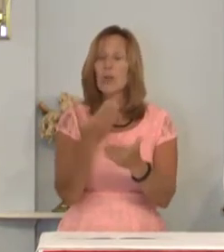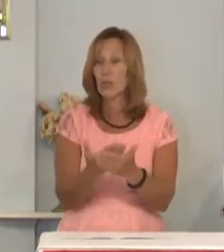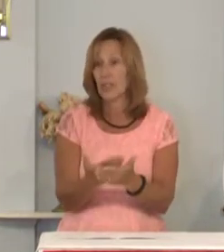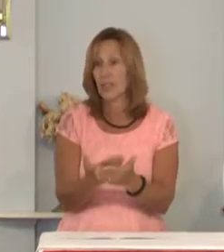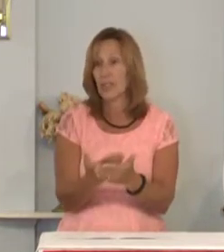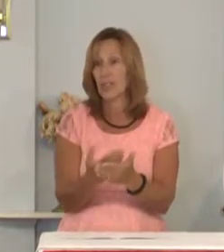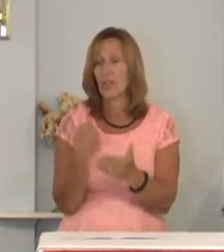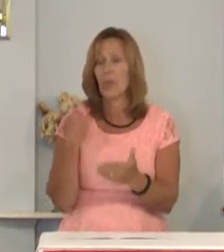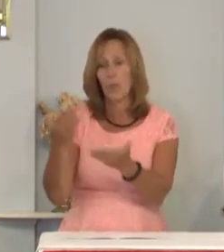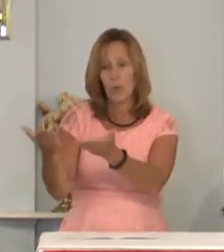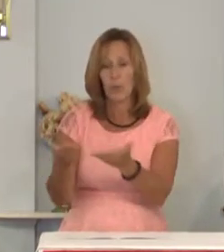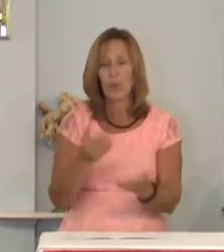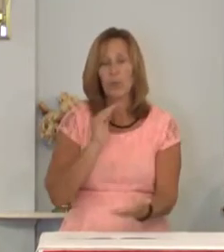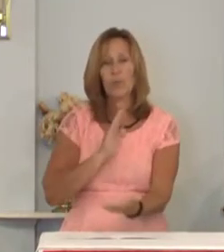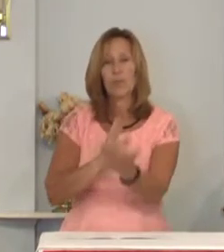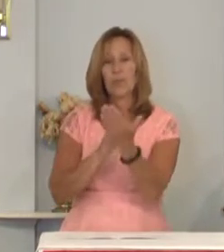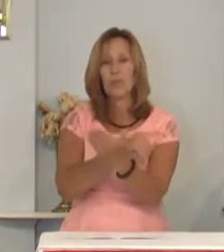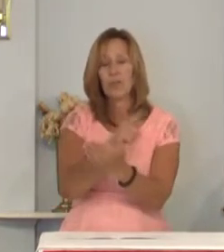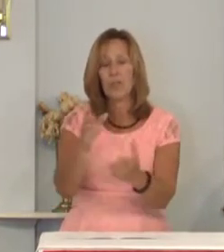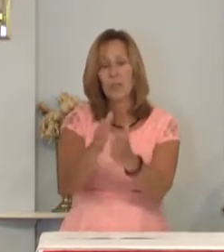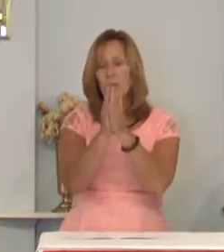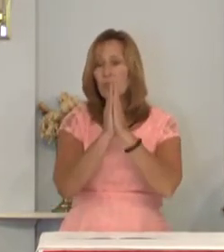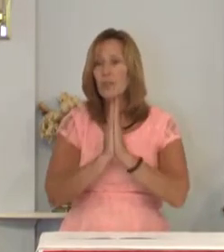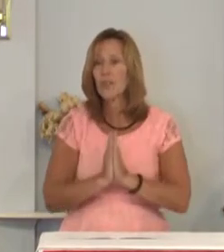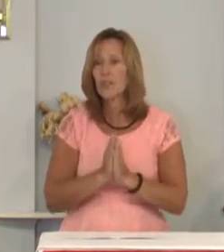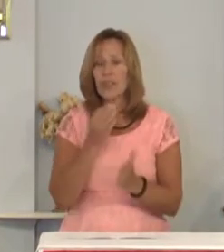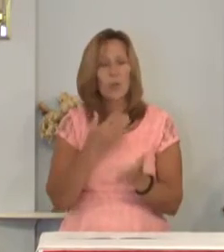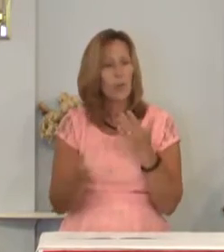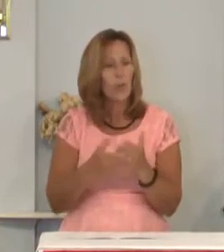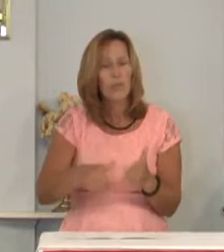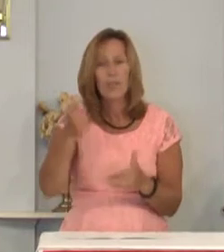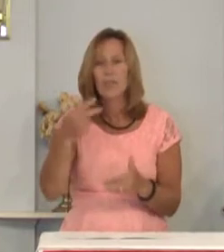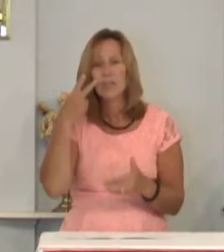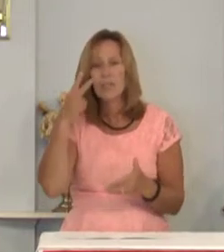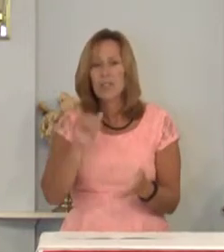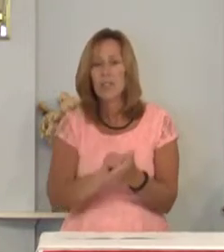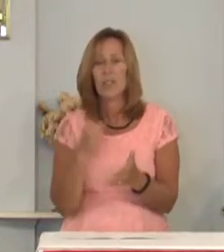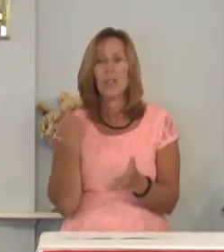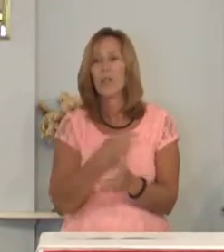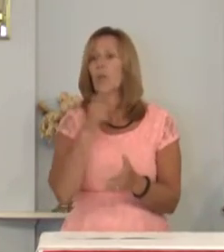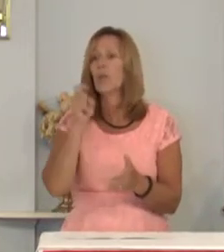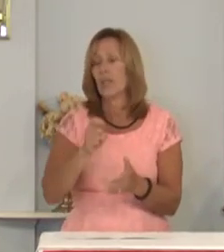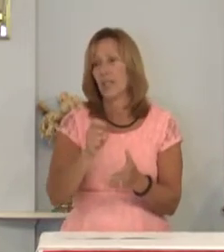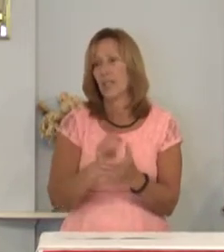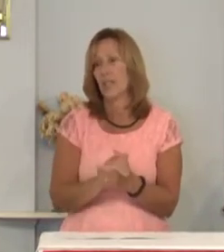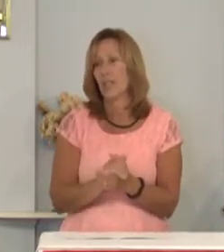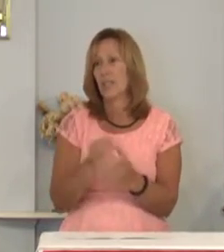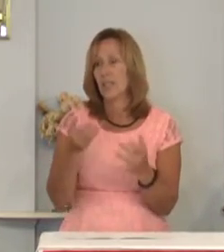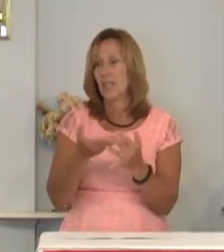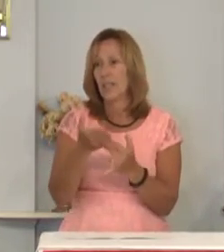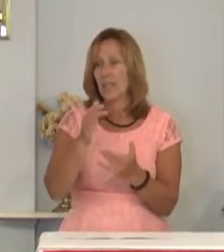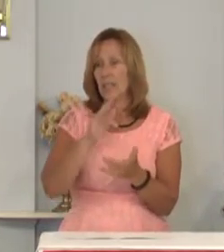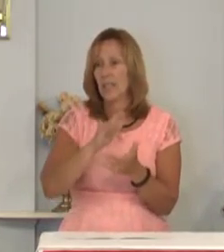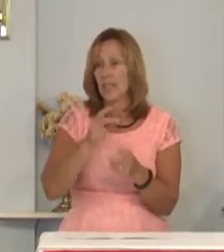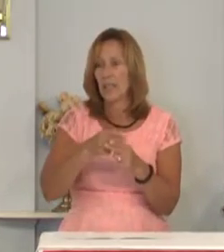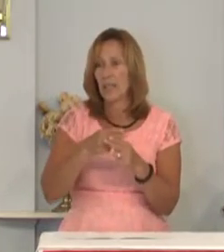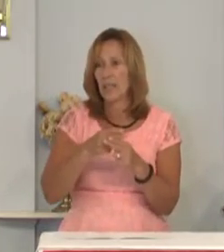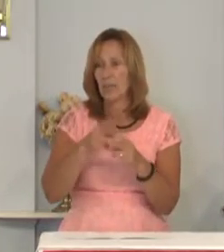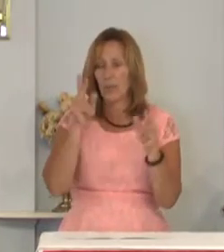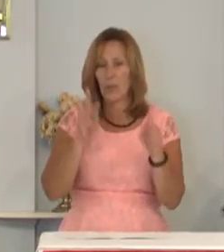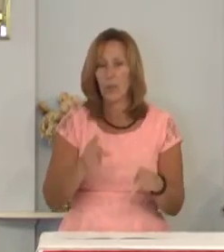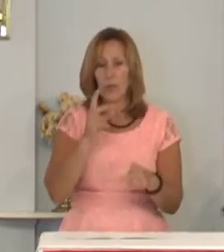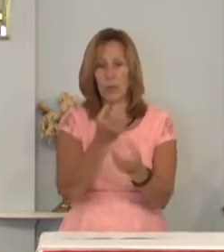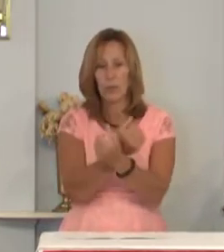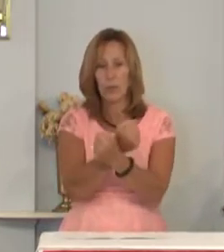we bring before you these prayers and whatever else you see that we need in the name of the one who set us